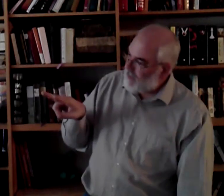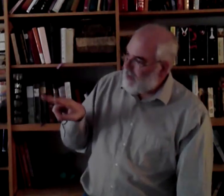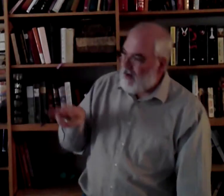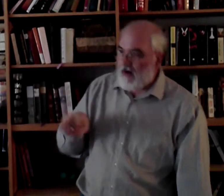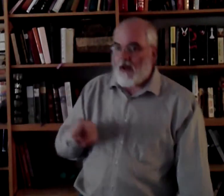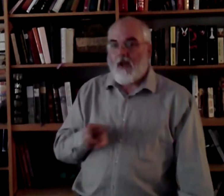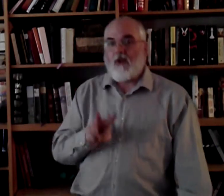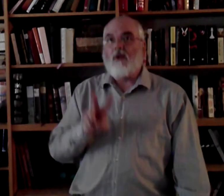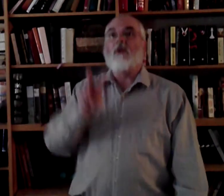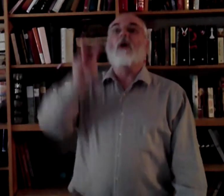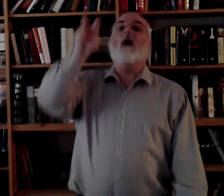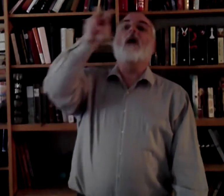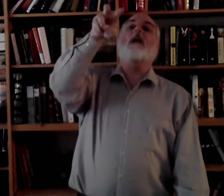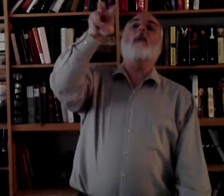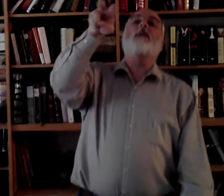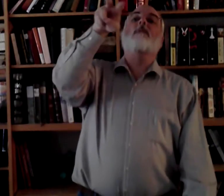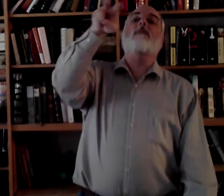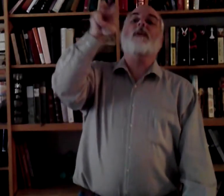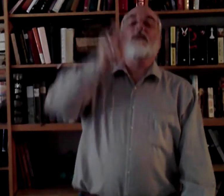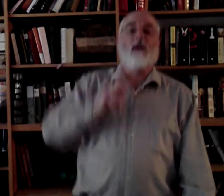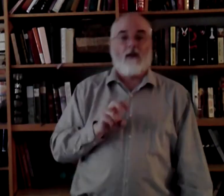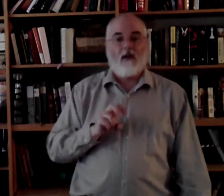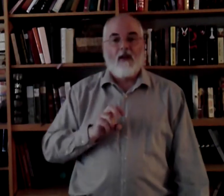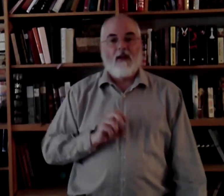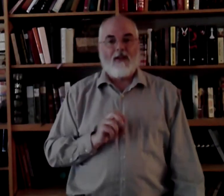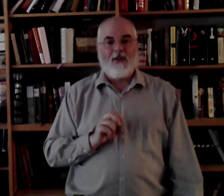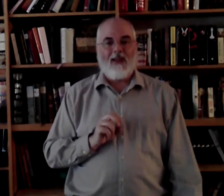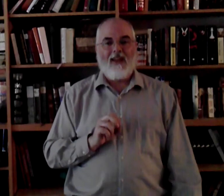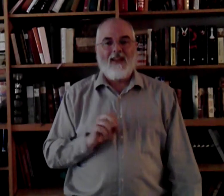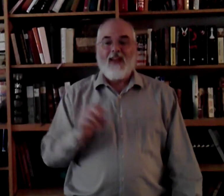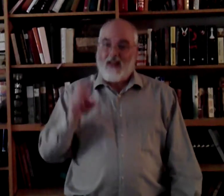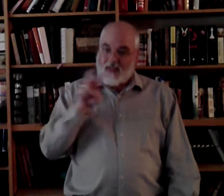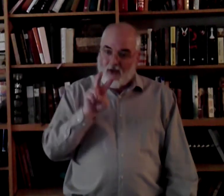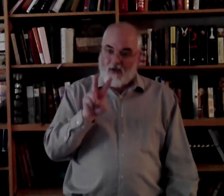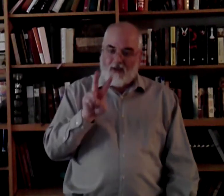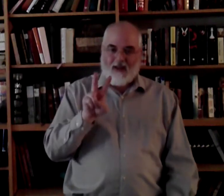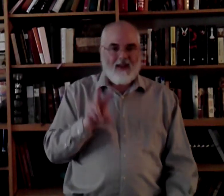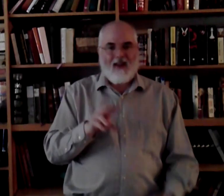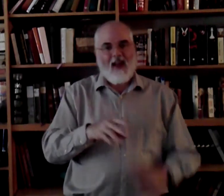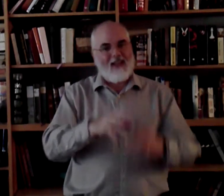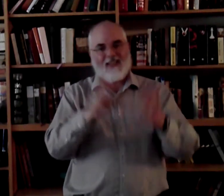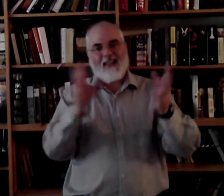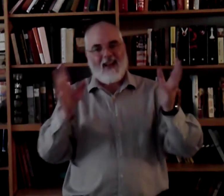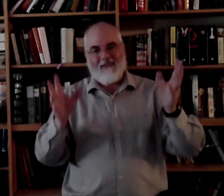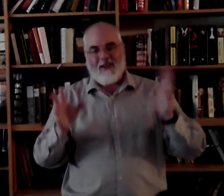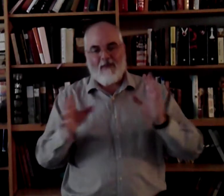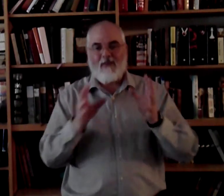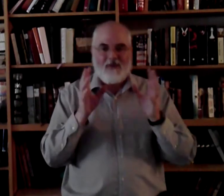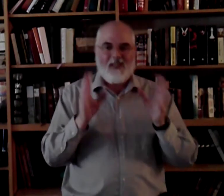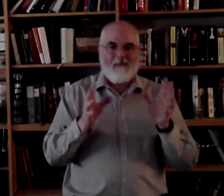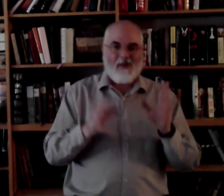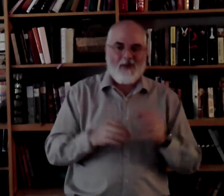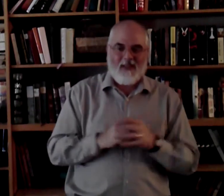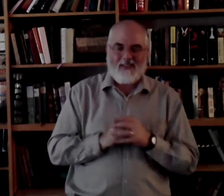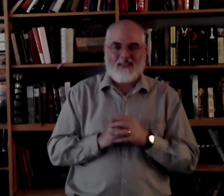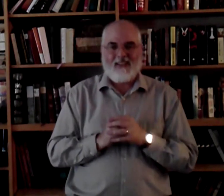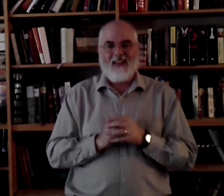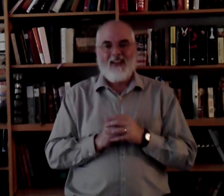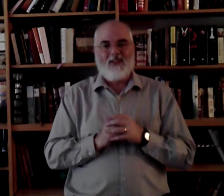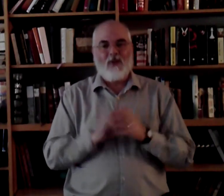there. You can look on top of the refrigerator. Okay? So, I say that every time. If you've seen me do this, do